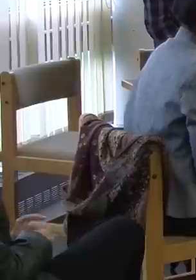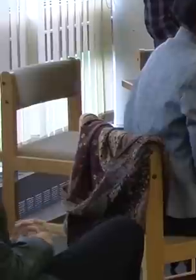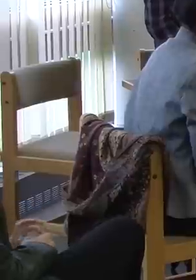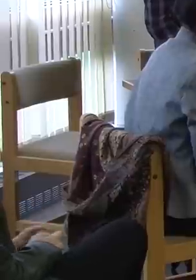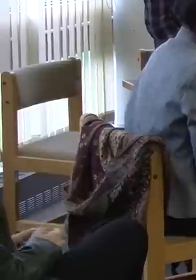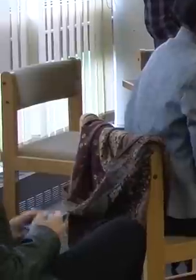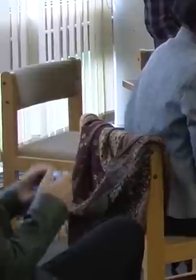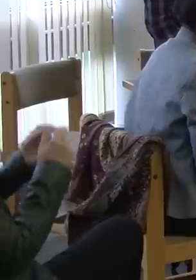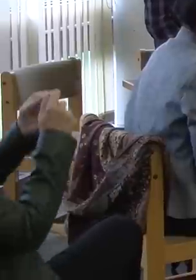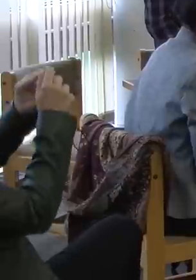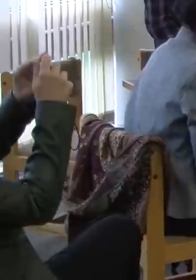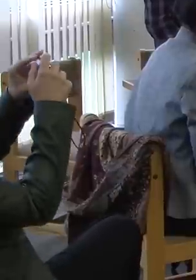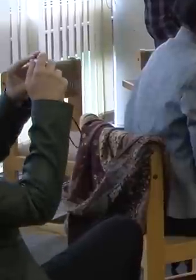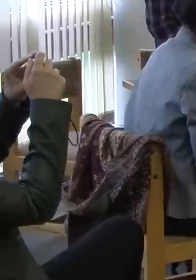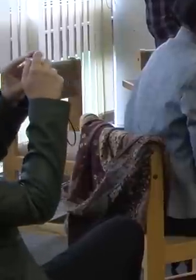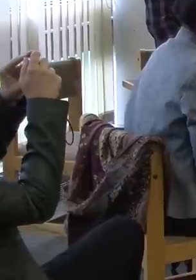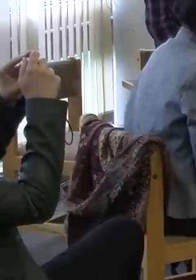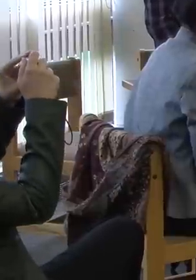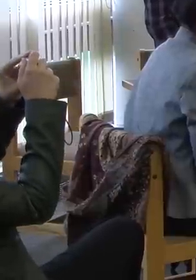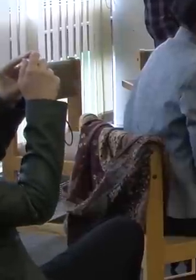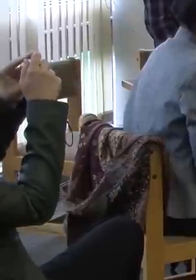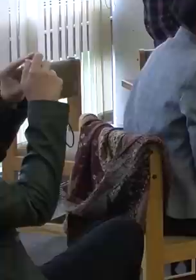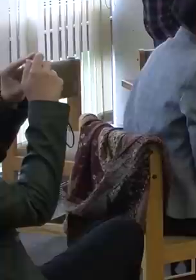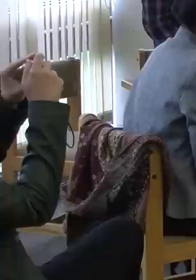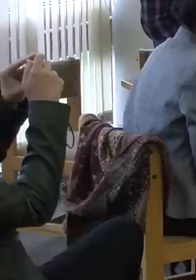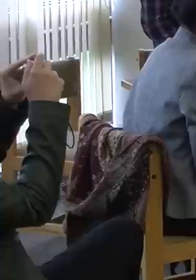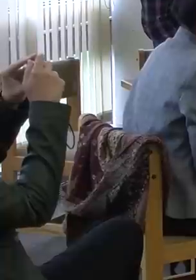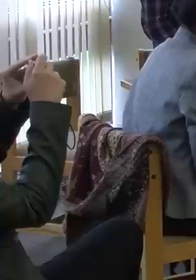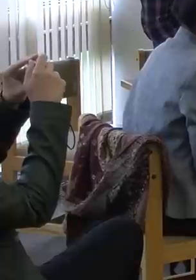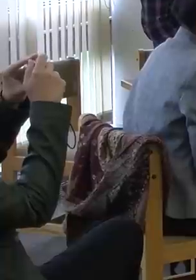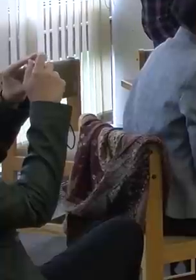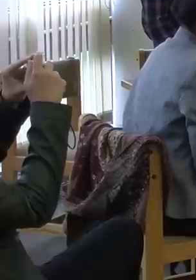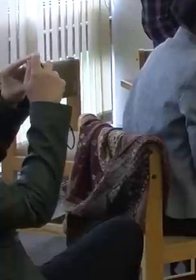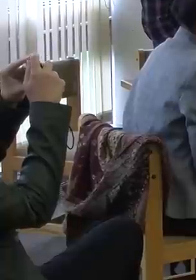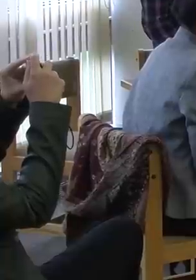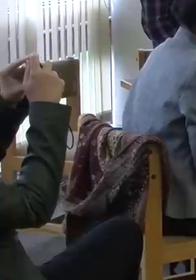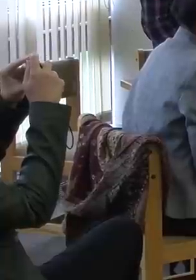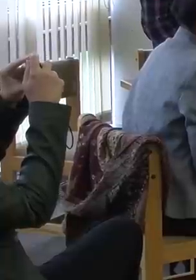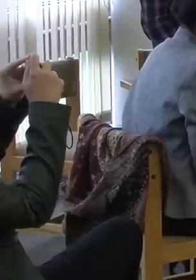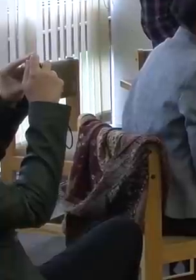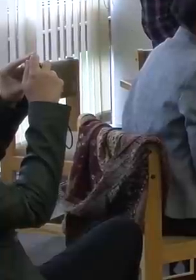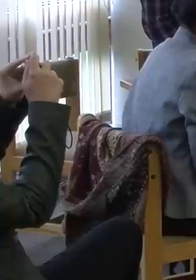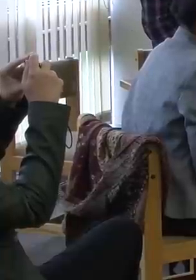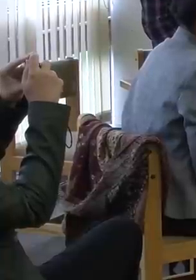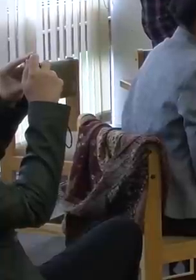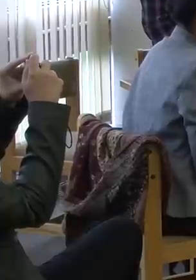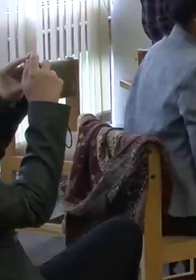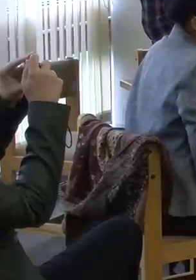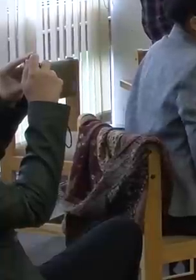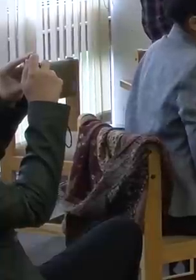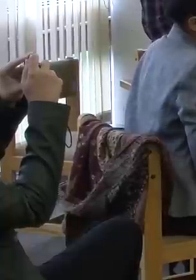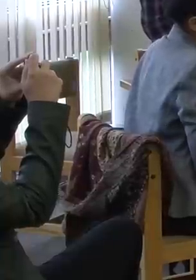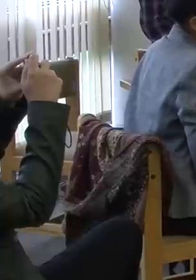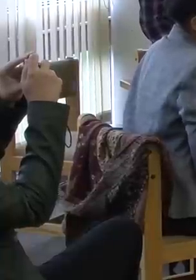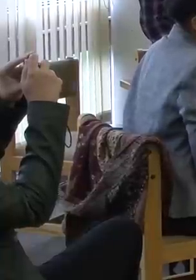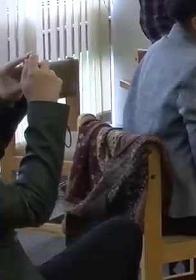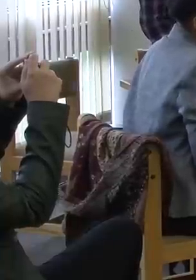decision making process was studying in high school. And the reason for that